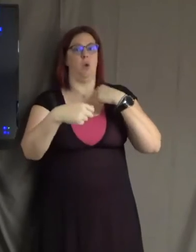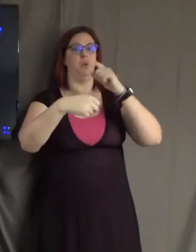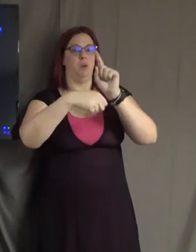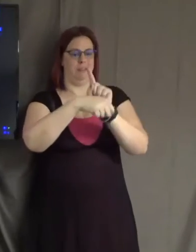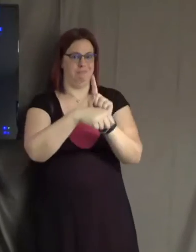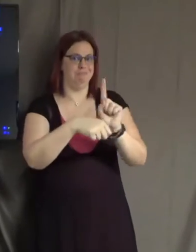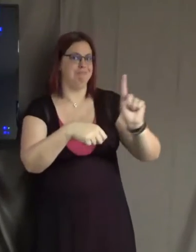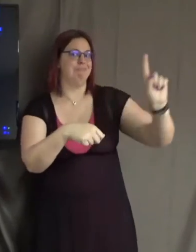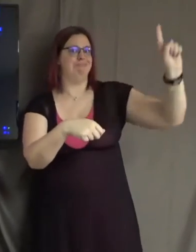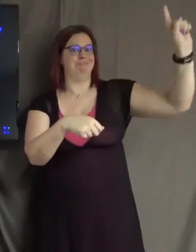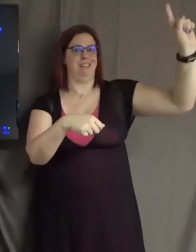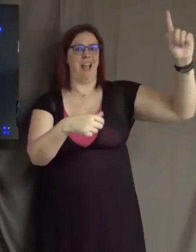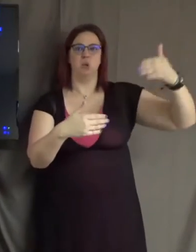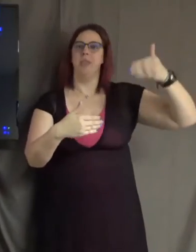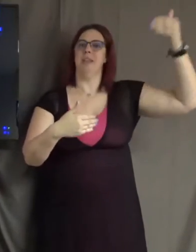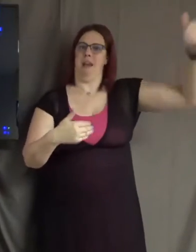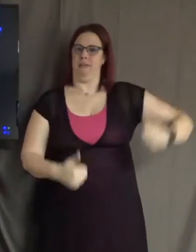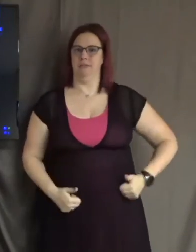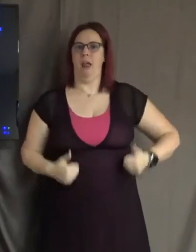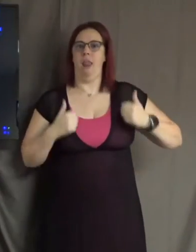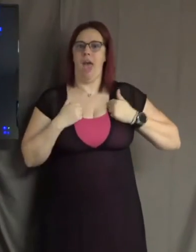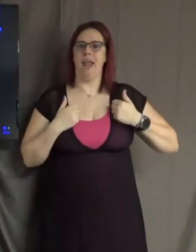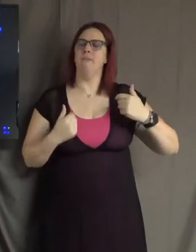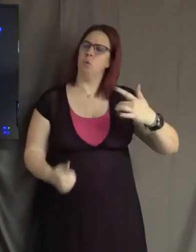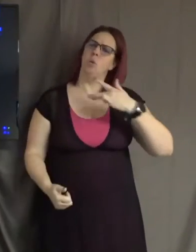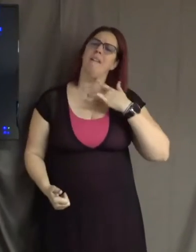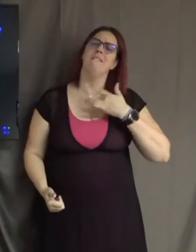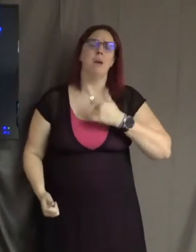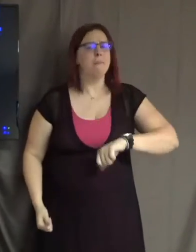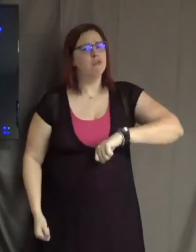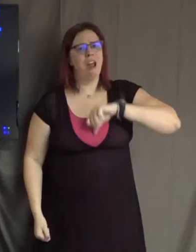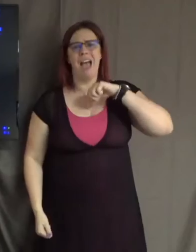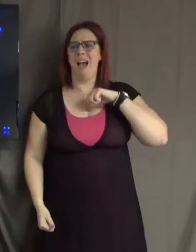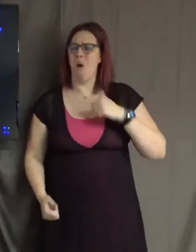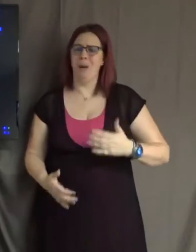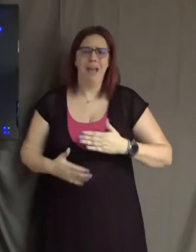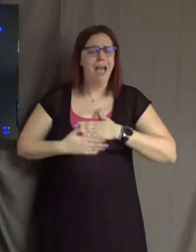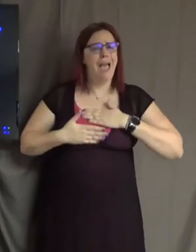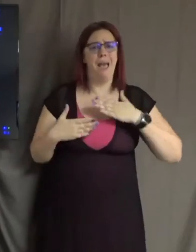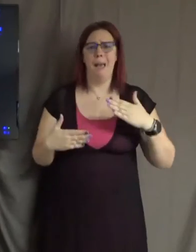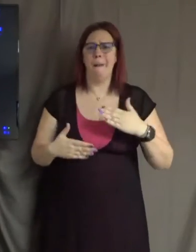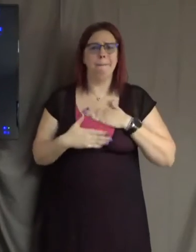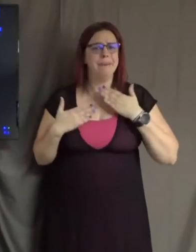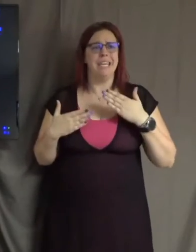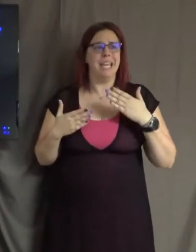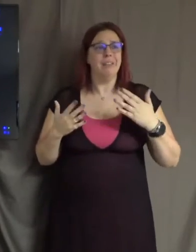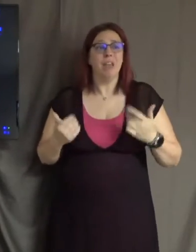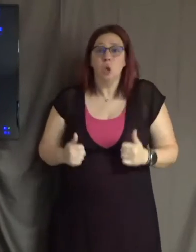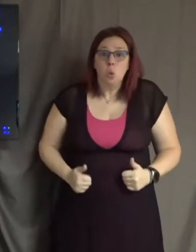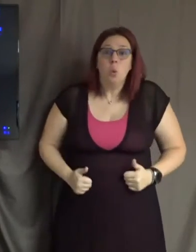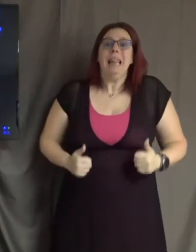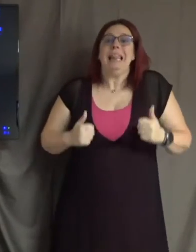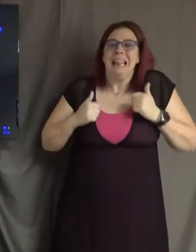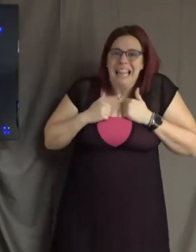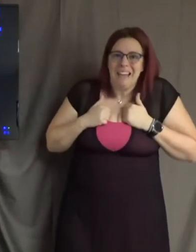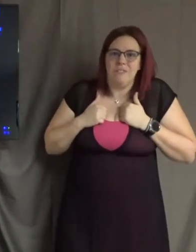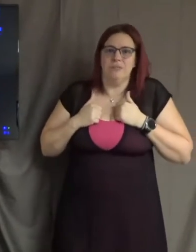we will feel proud and happy that we chose to live our life authentically, which is something I know we all want.